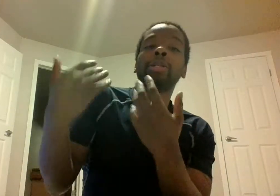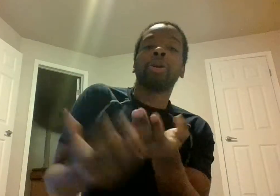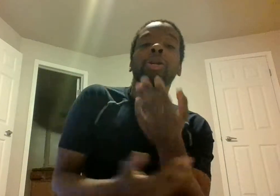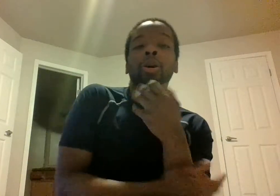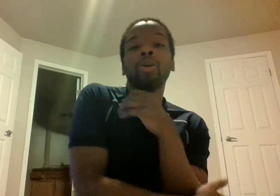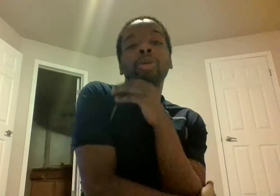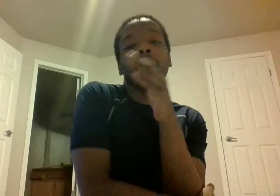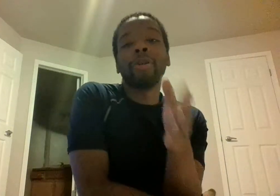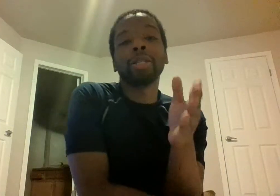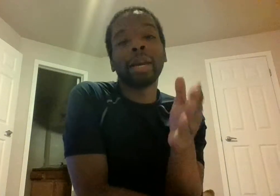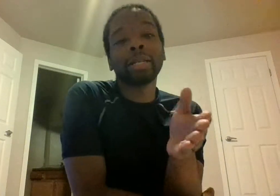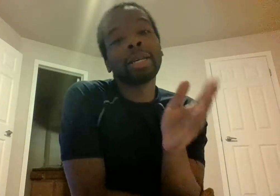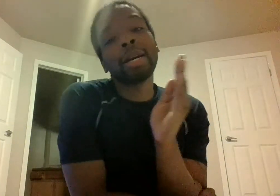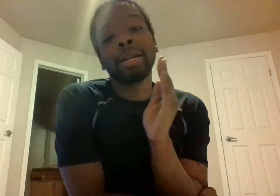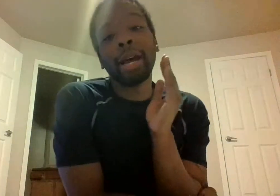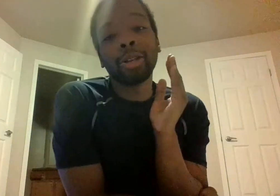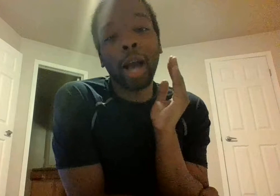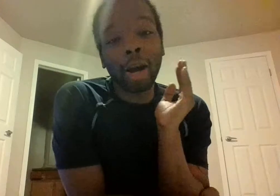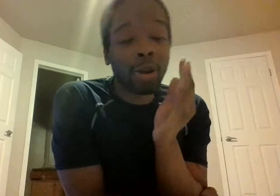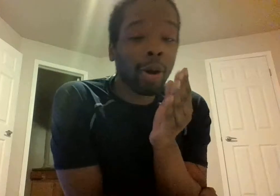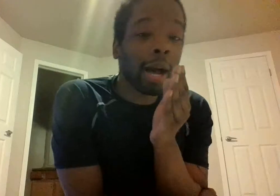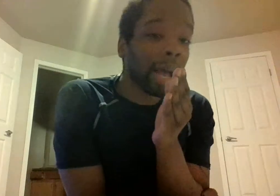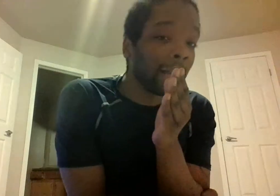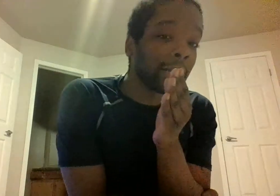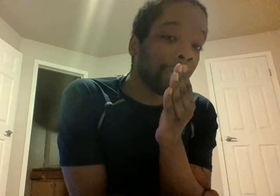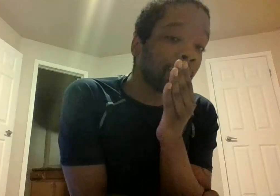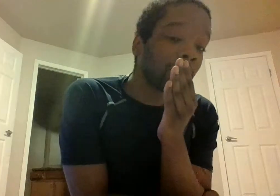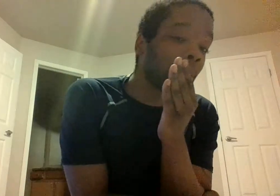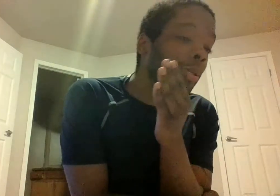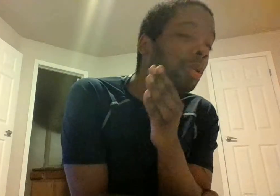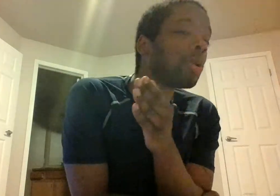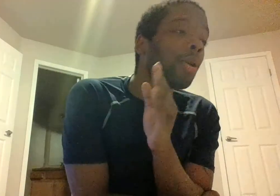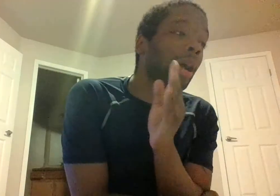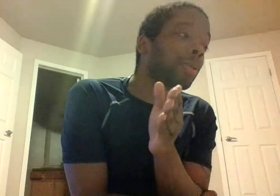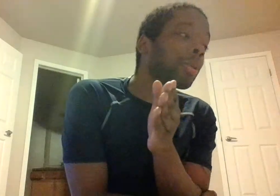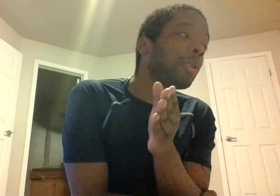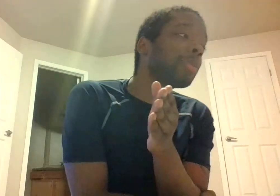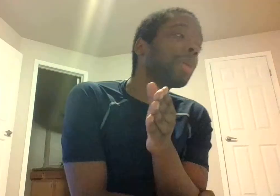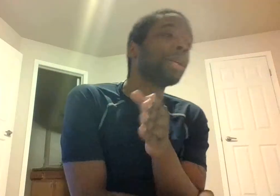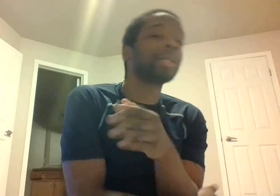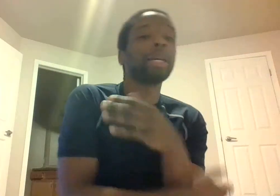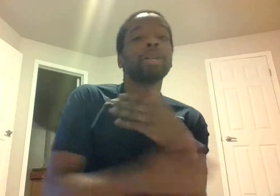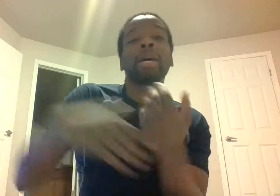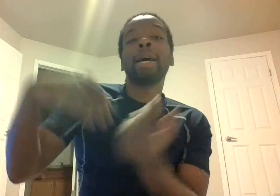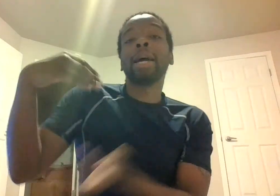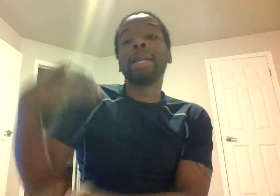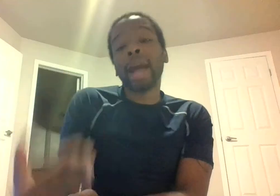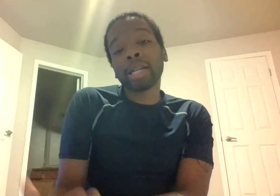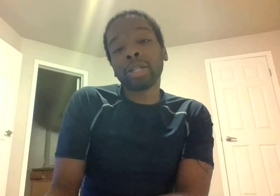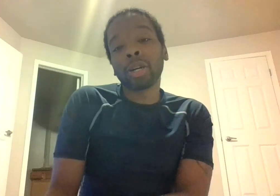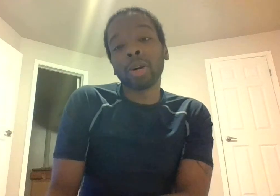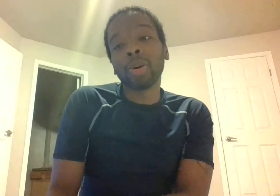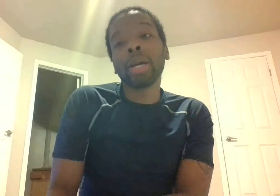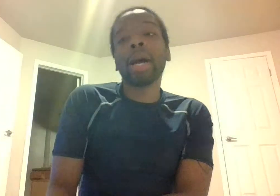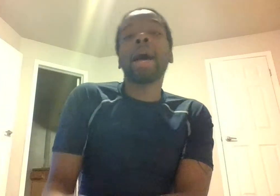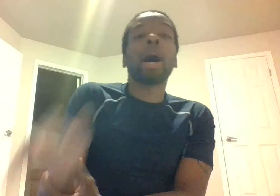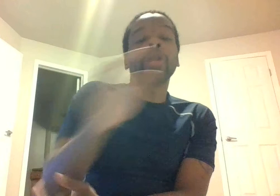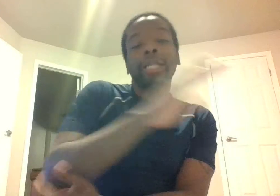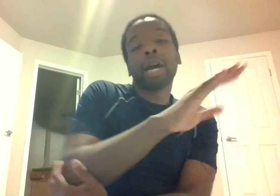certain code other states now y'all know how I hate the inspection codes or house code because there's national code how the entire